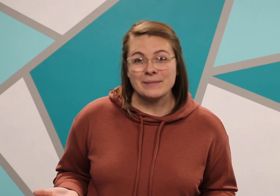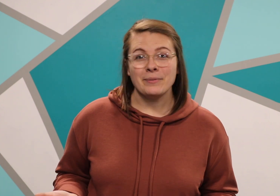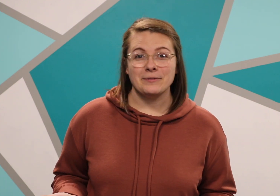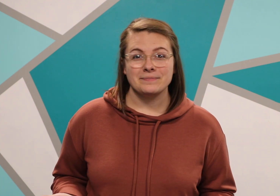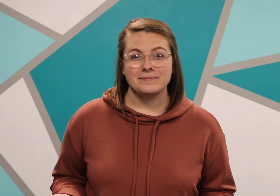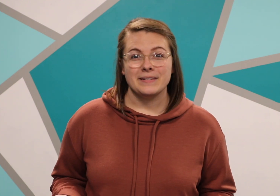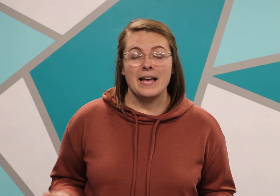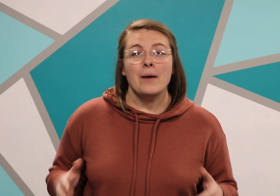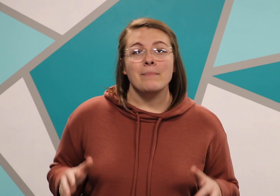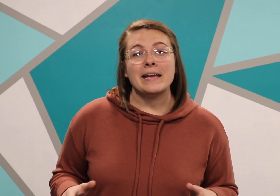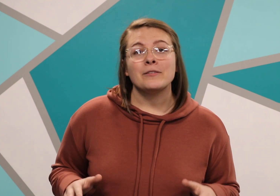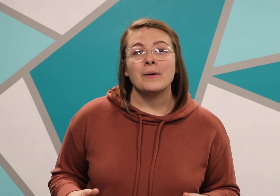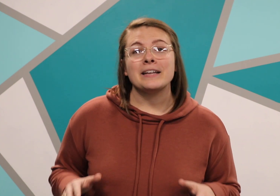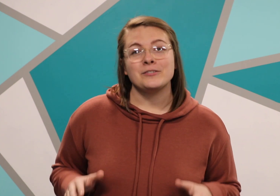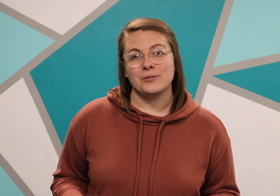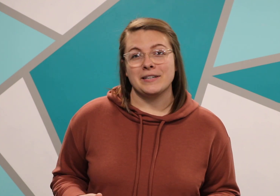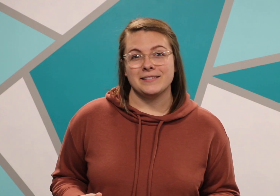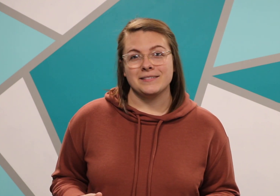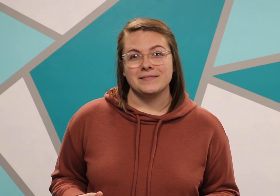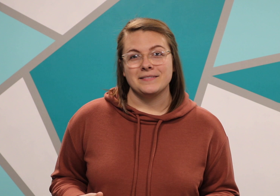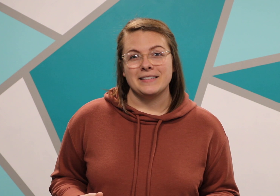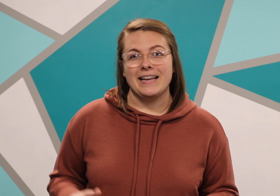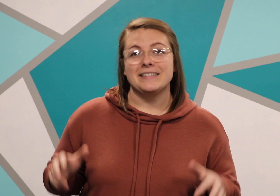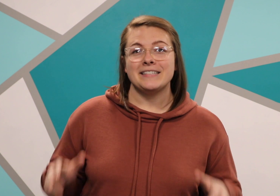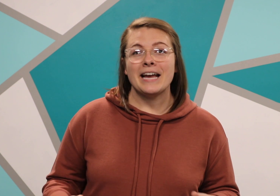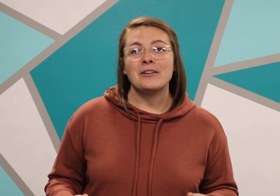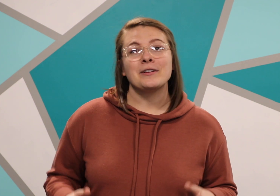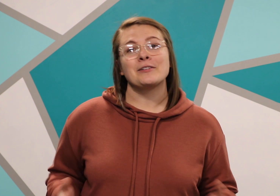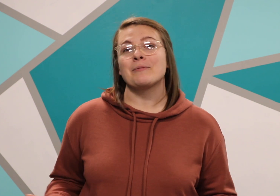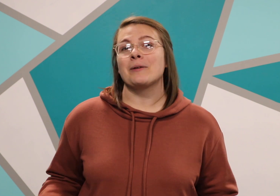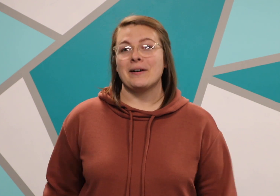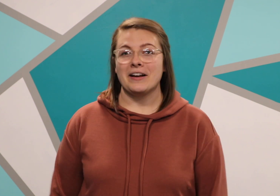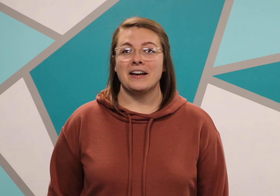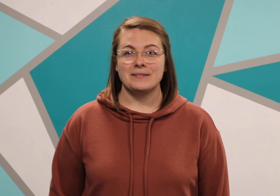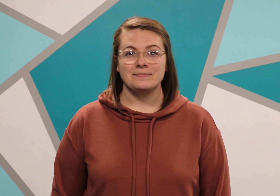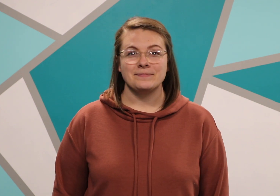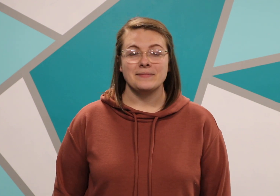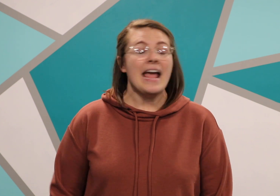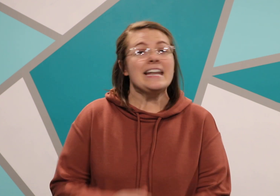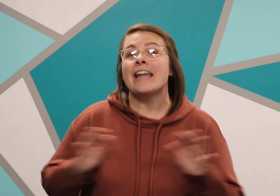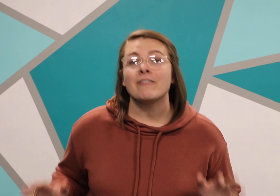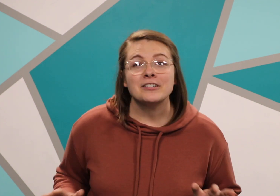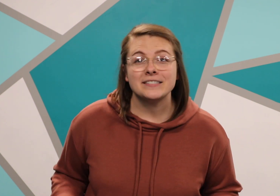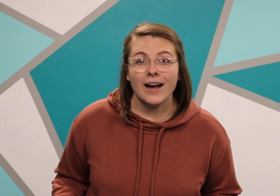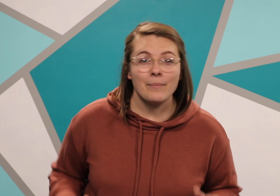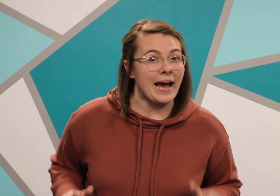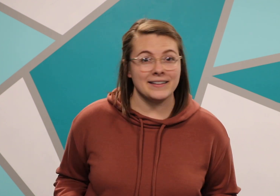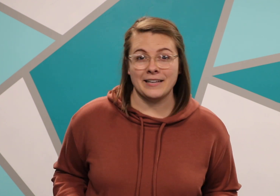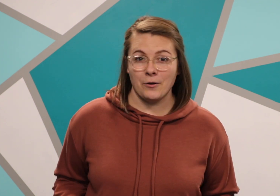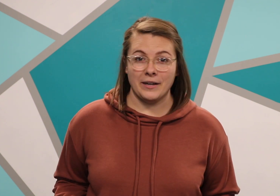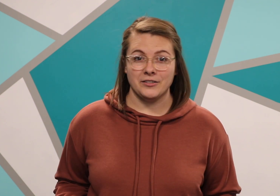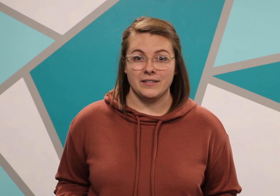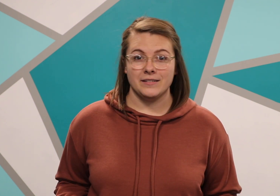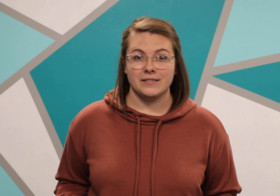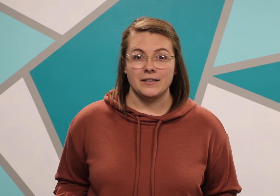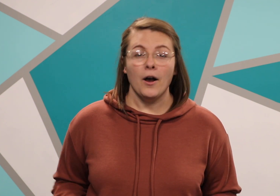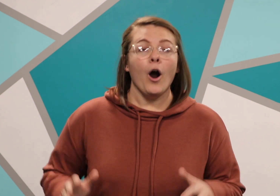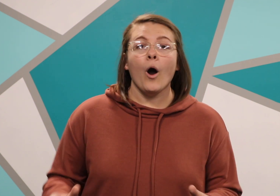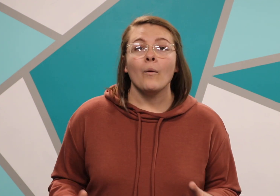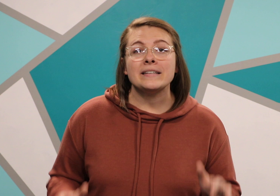simple make the wise choice and see how you can learn more about God never stop asking questions always